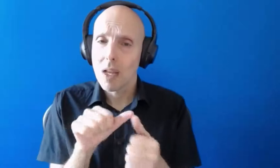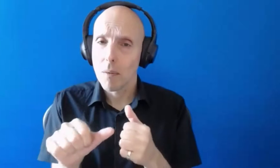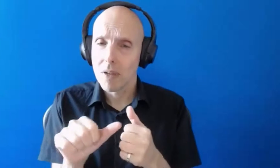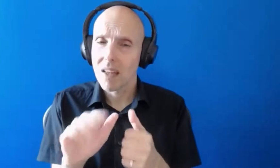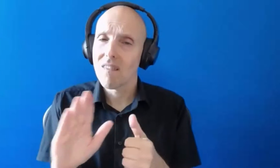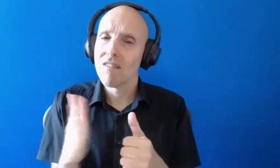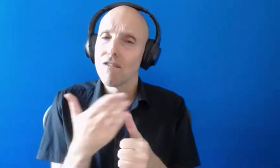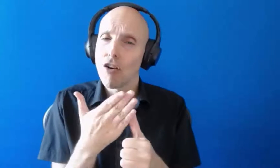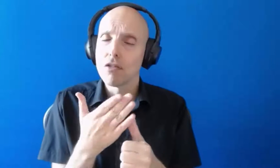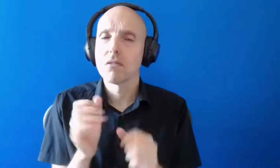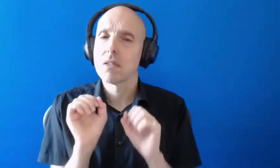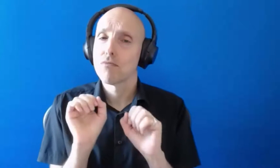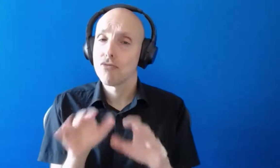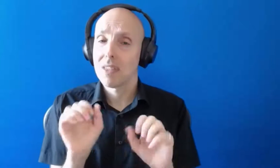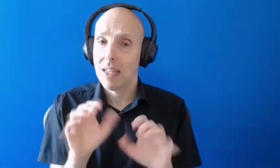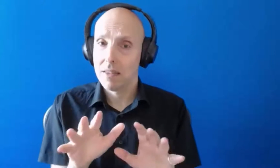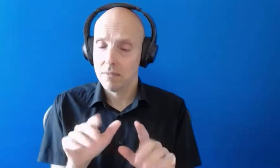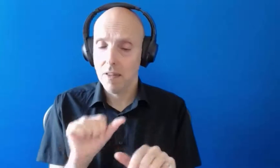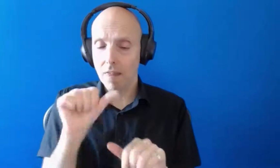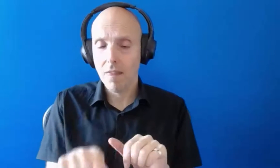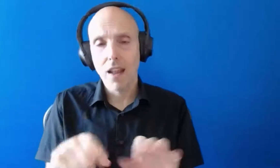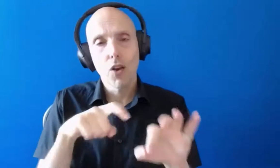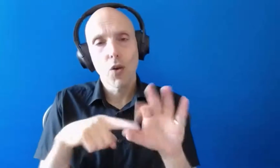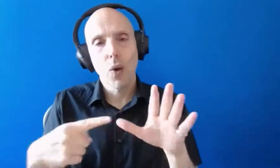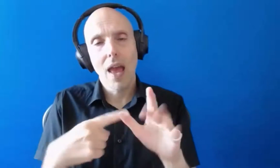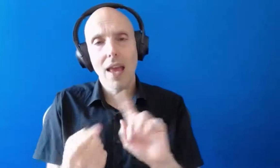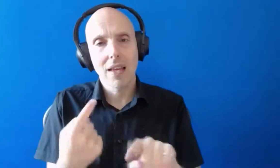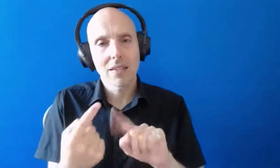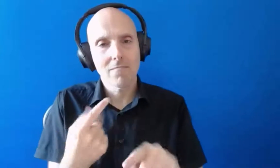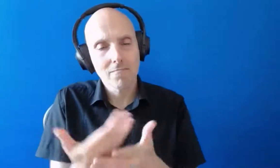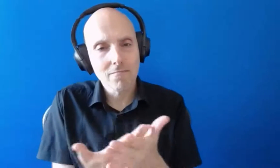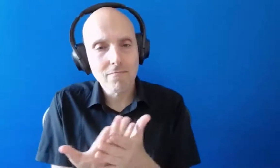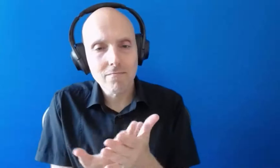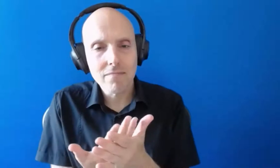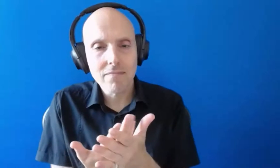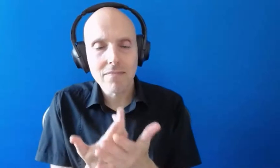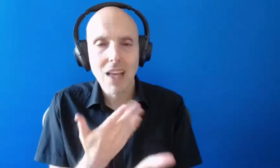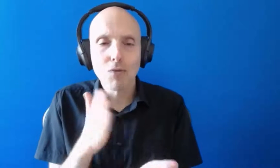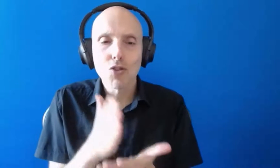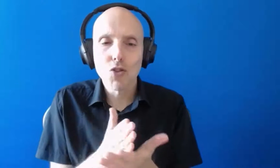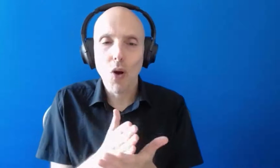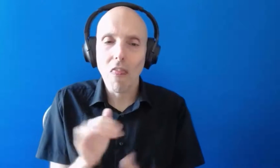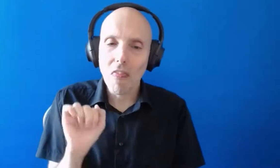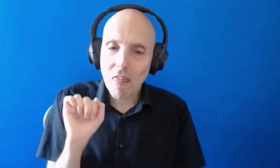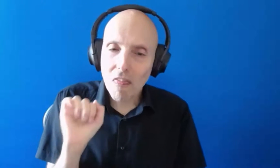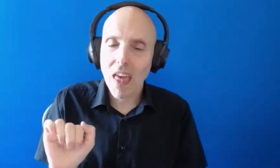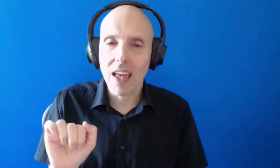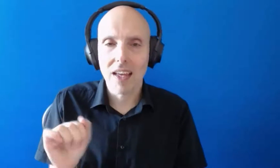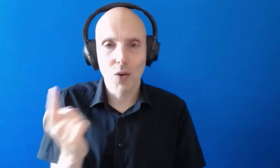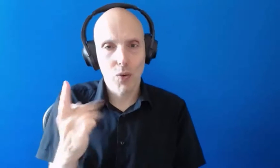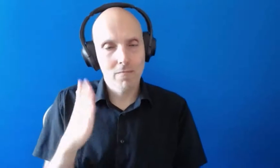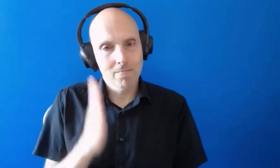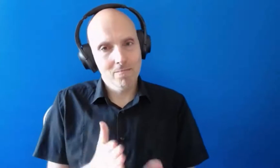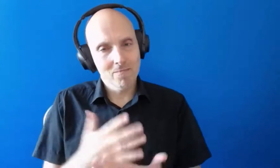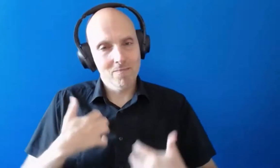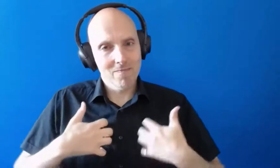presentation and followed by a Q&A session and I'm sure they are the ones that you're really wanting to hear from. So I'm